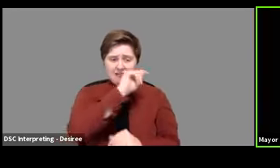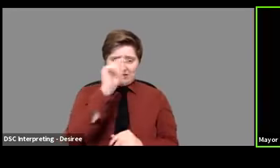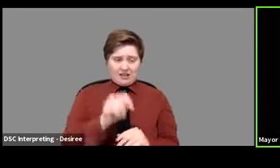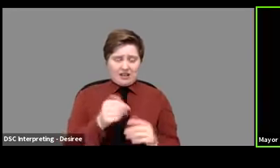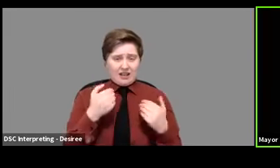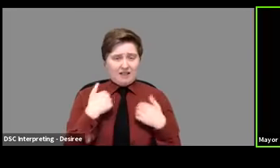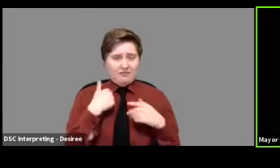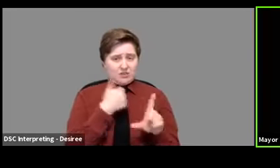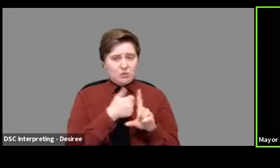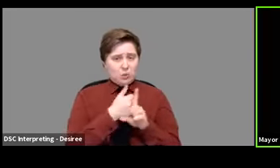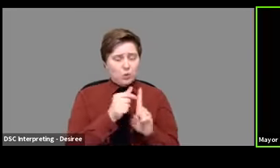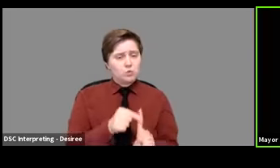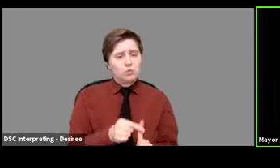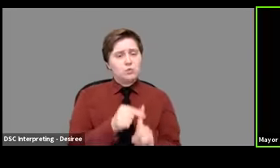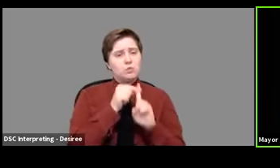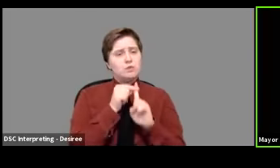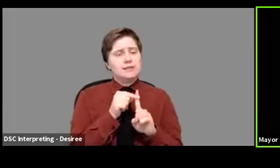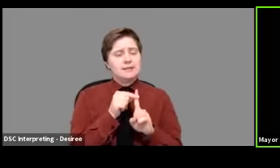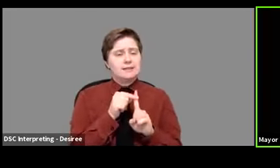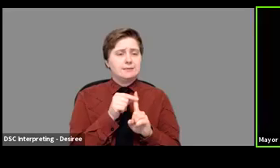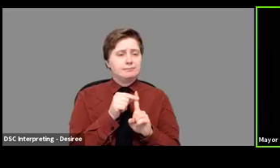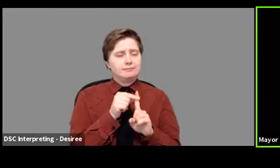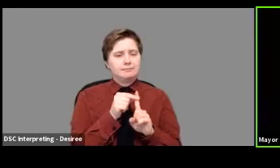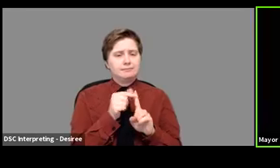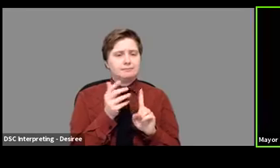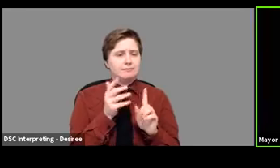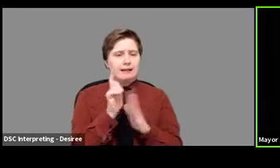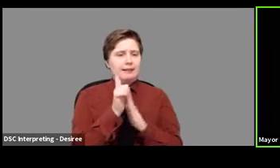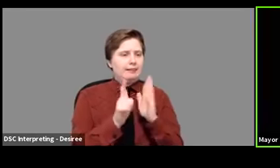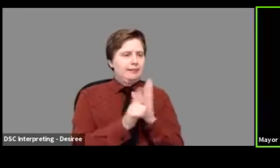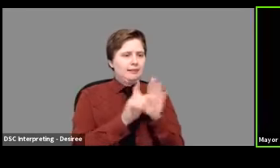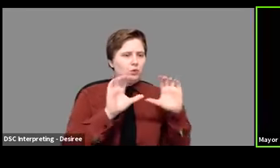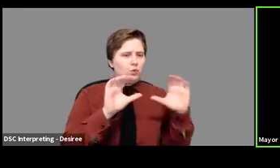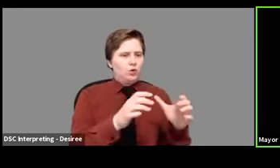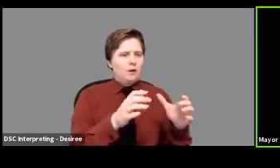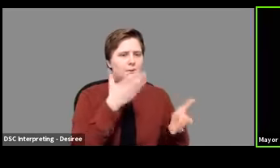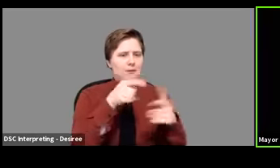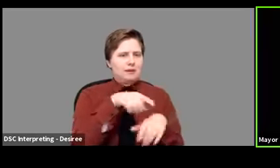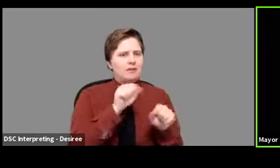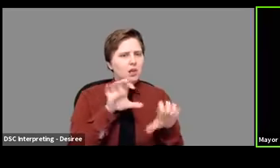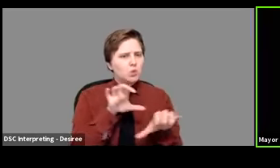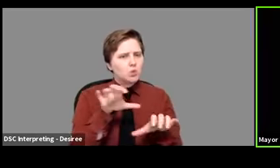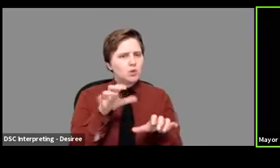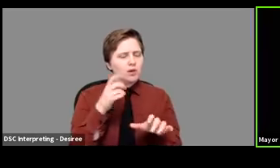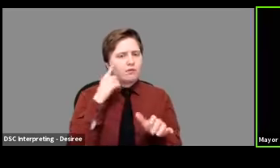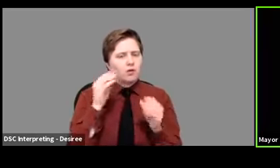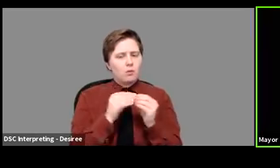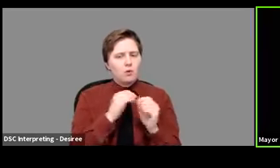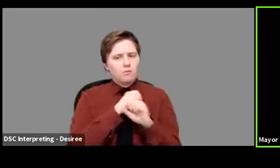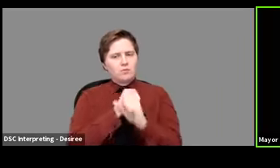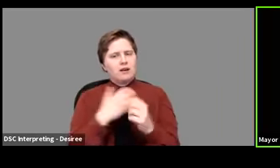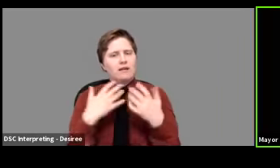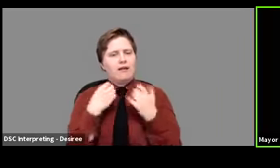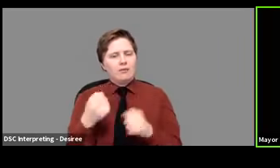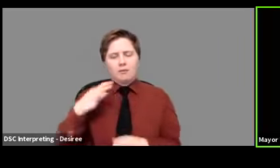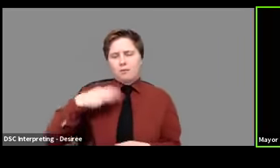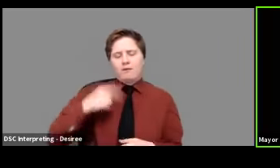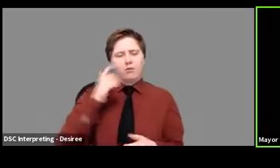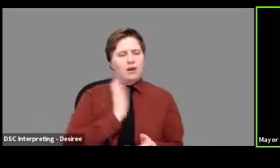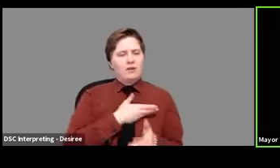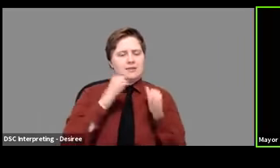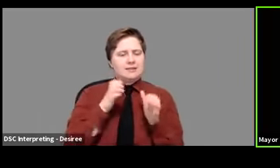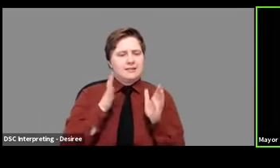own unique, uh, you know, uh, legal entity might do to further protect the health and welfare of the citizens.